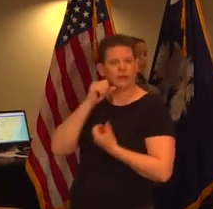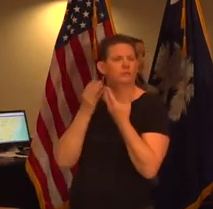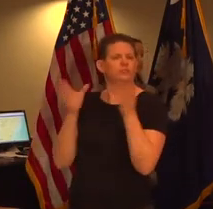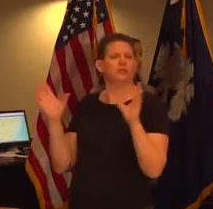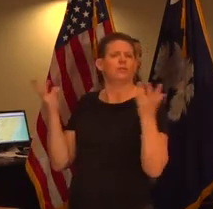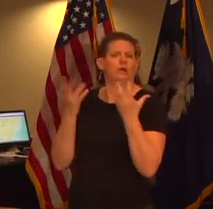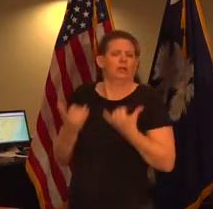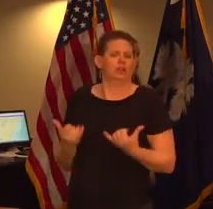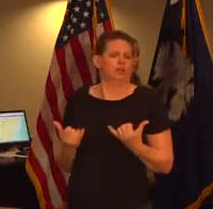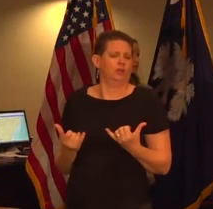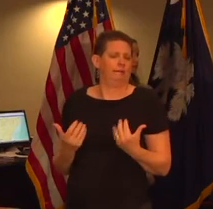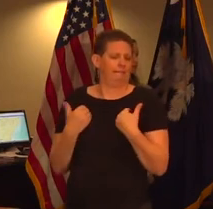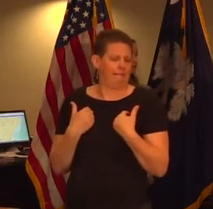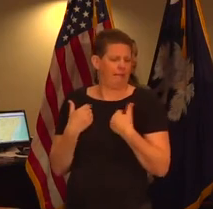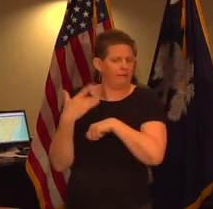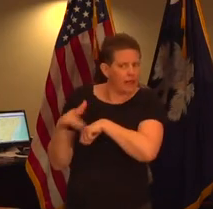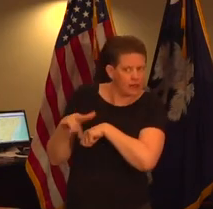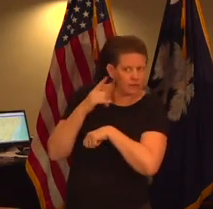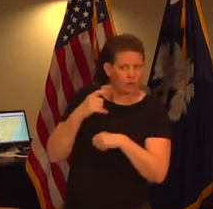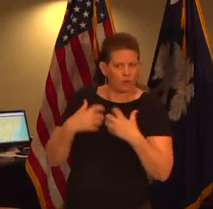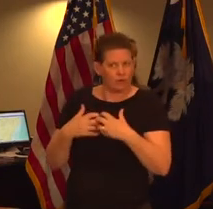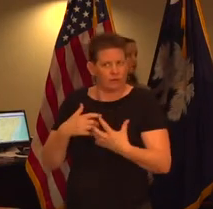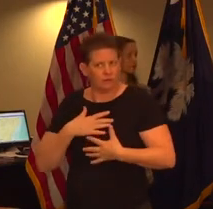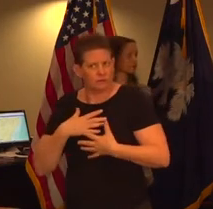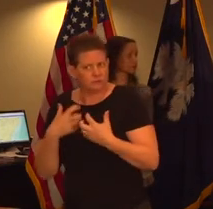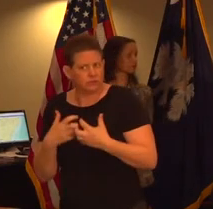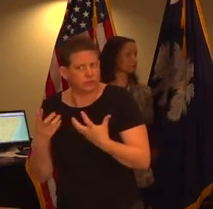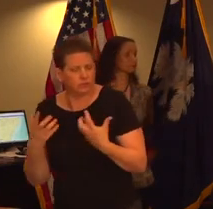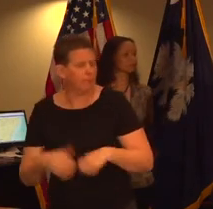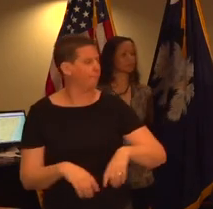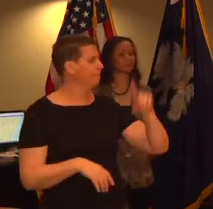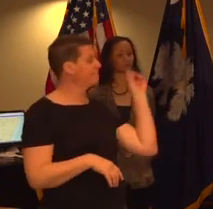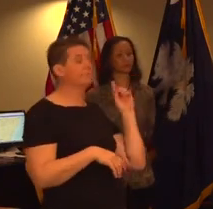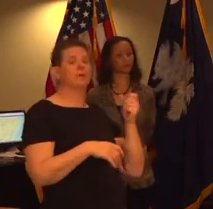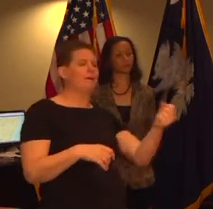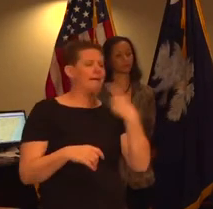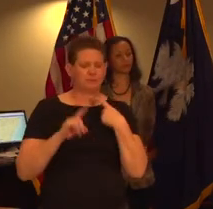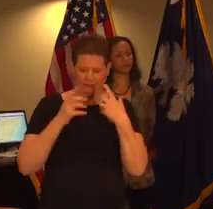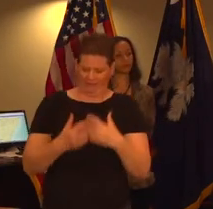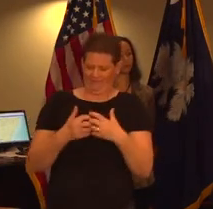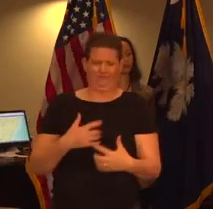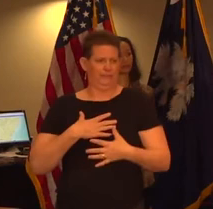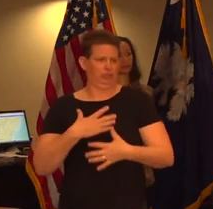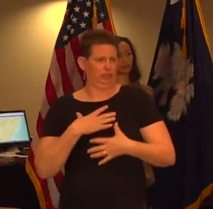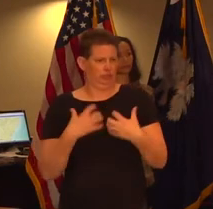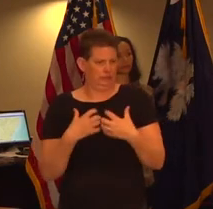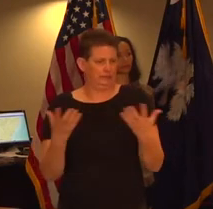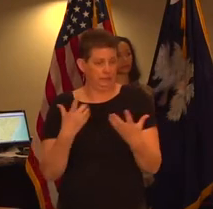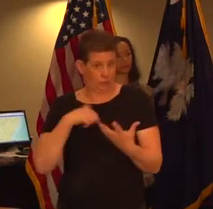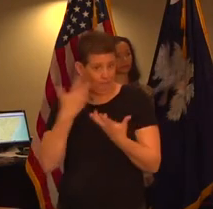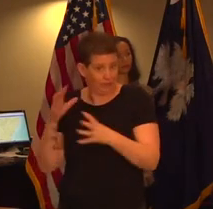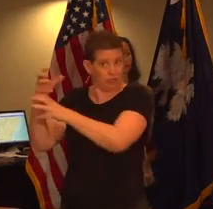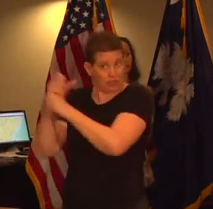what is the current supply and demand for ventilator machines question is about ventilator machines and have we received